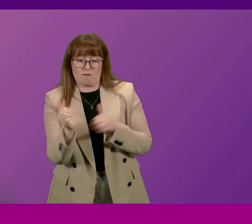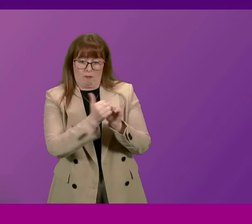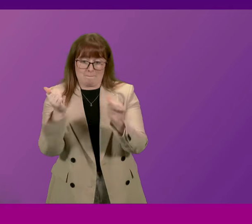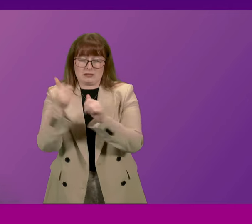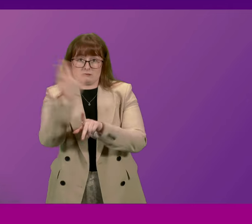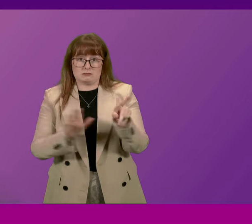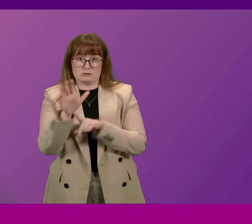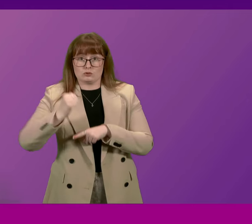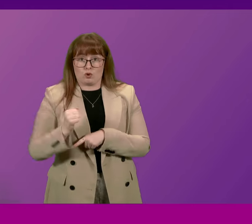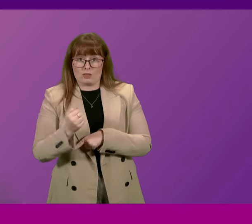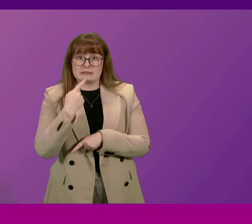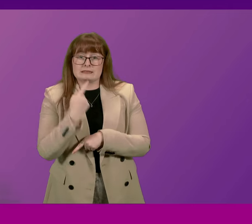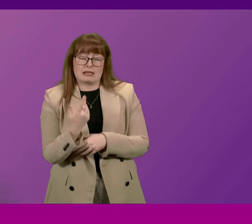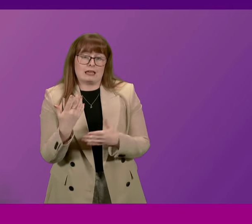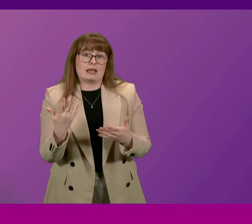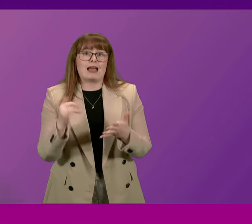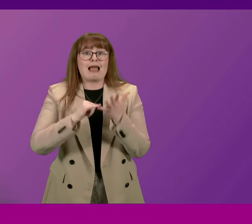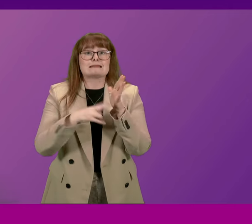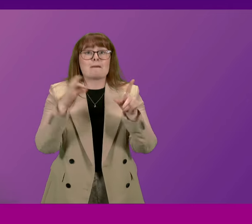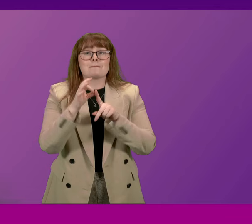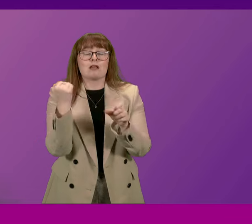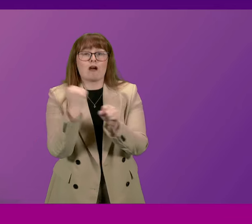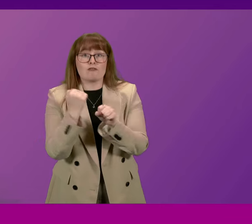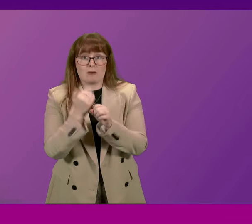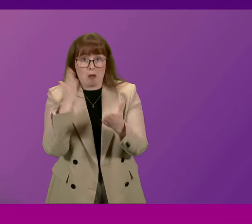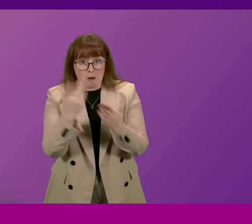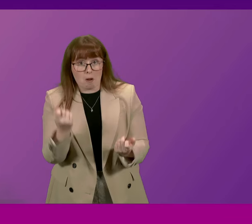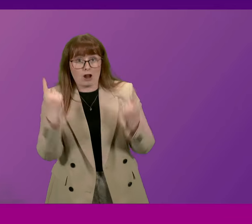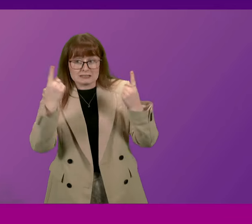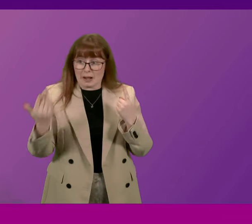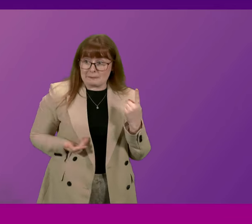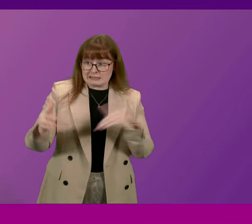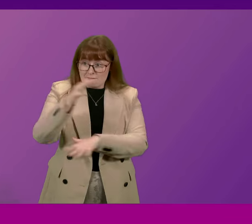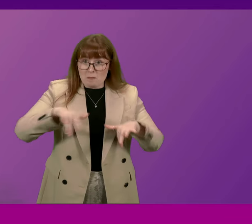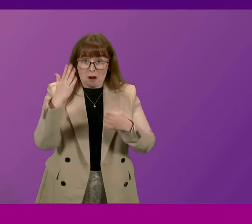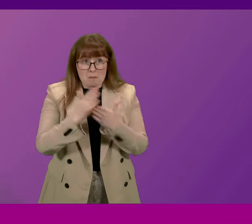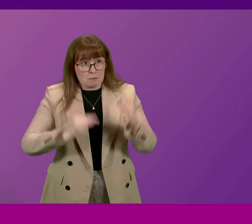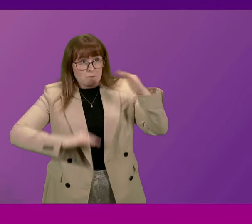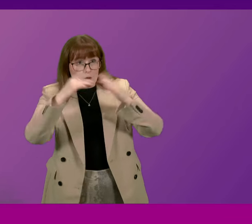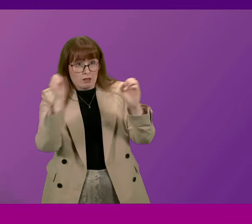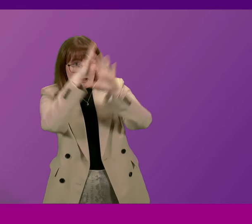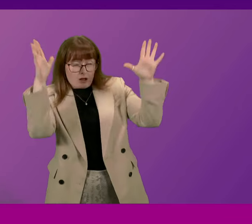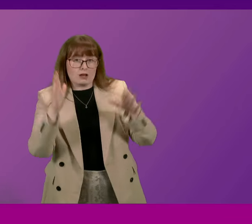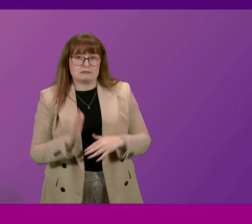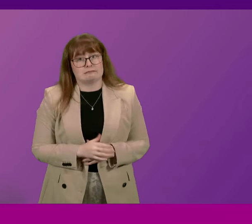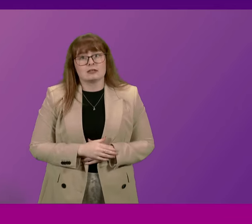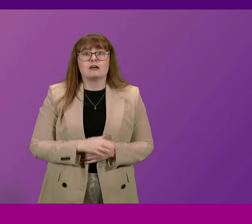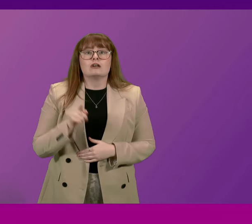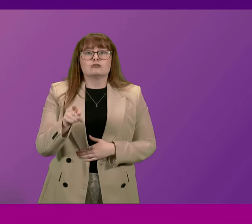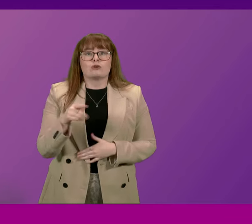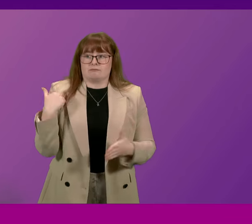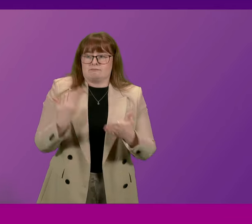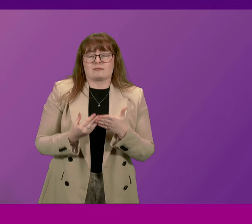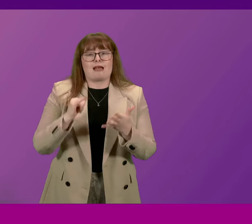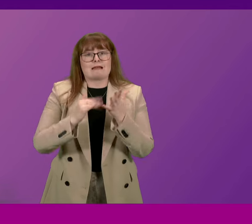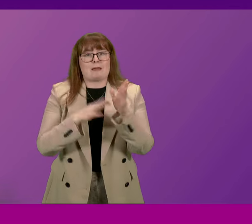say that the SNP Government understands the business environment. And over the last three years, SNP ministers